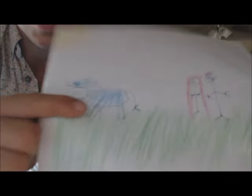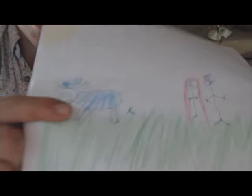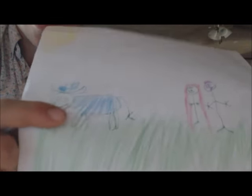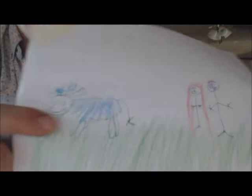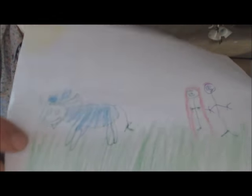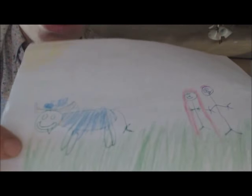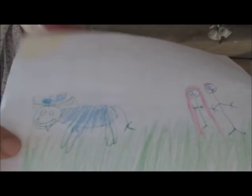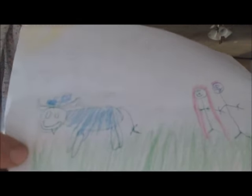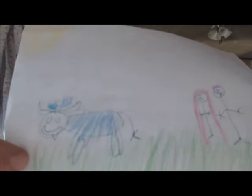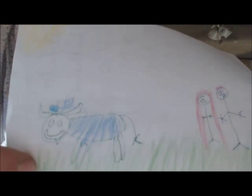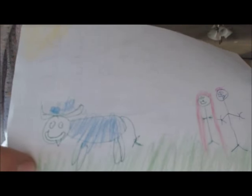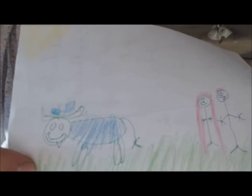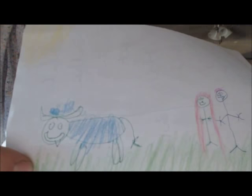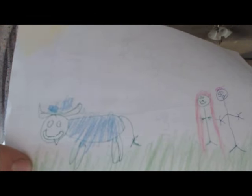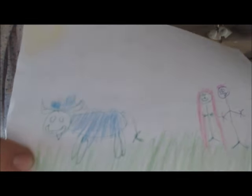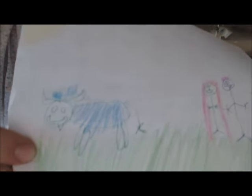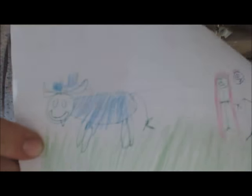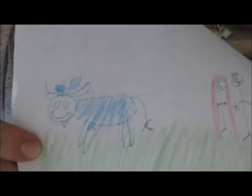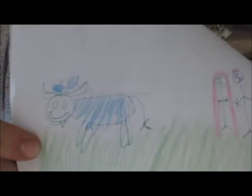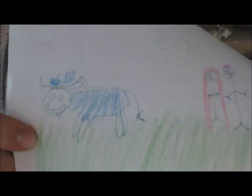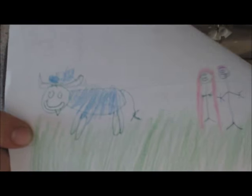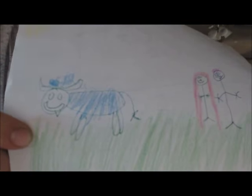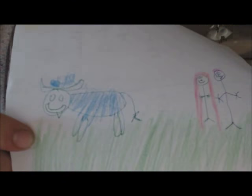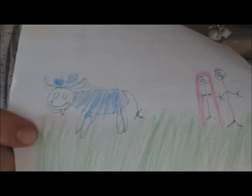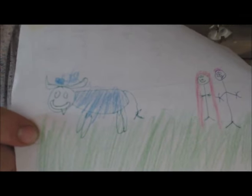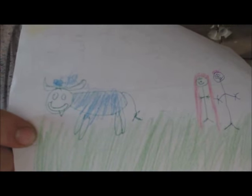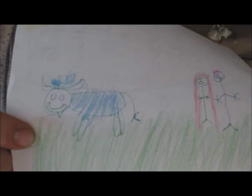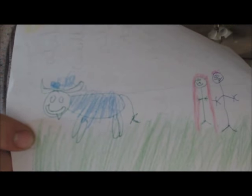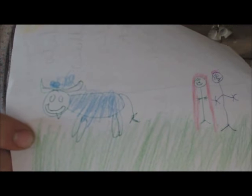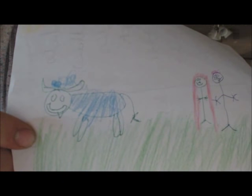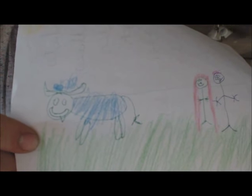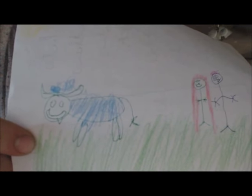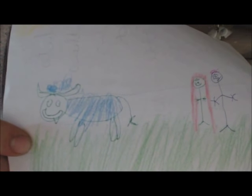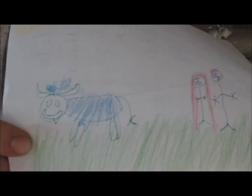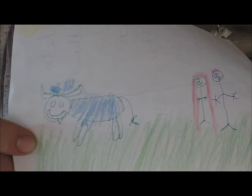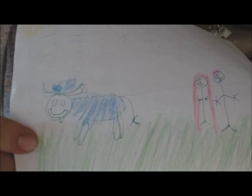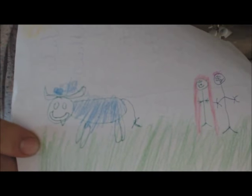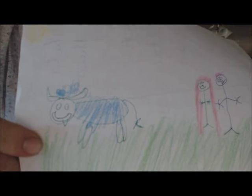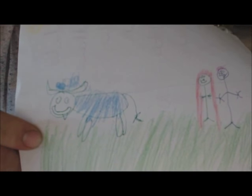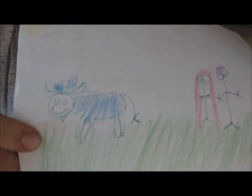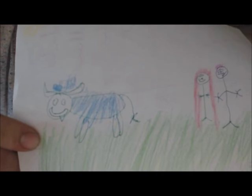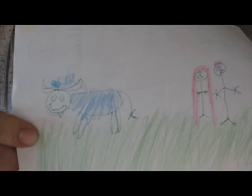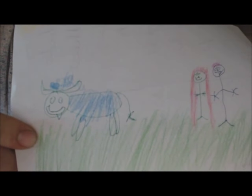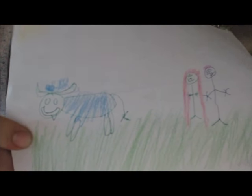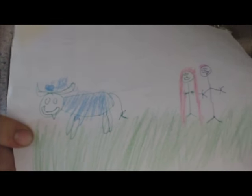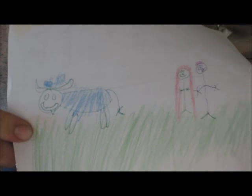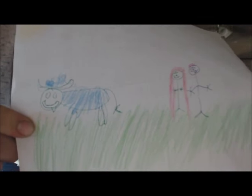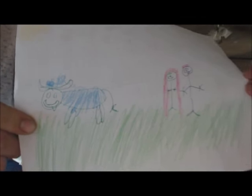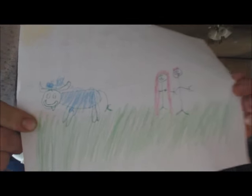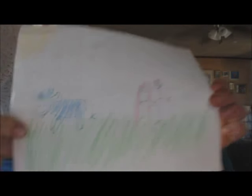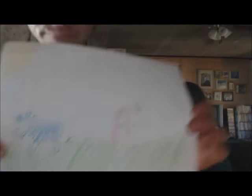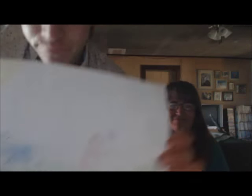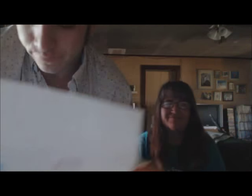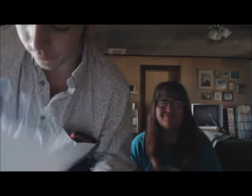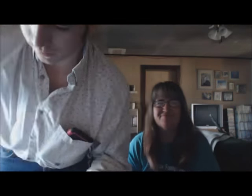is a cow. So I put a lot of work on the cow. The cow has blue curly hair. And then she's sticking her tongue out.-hmm.